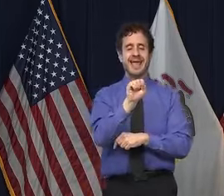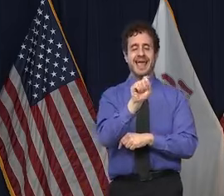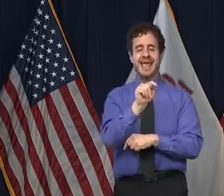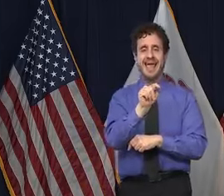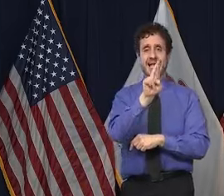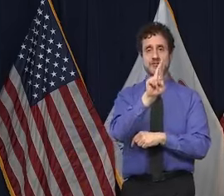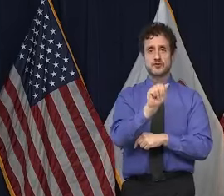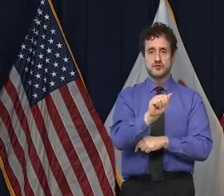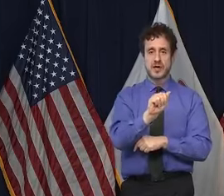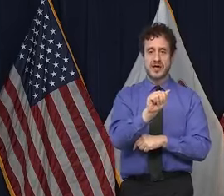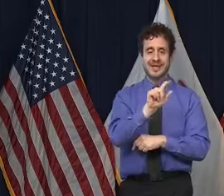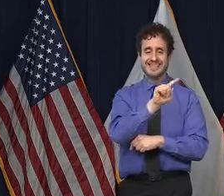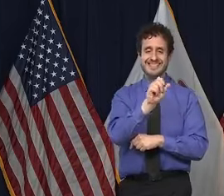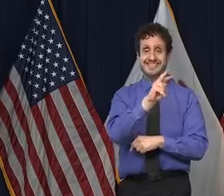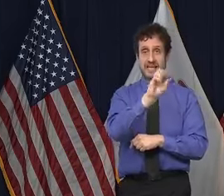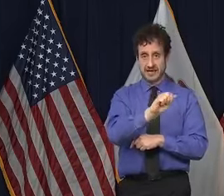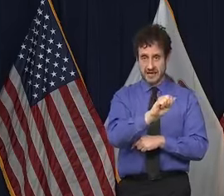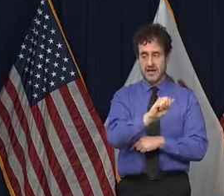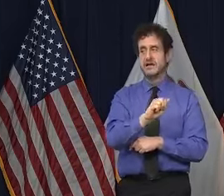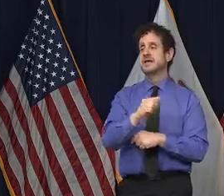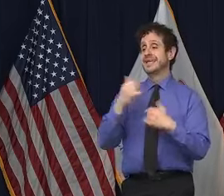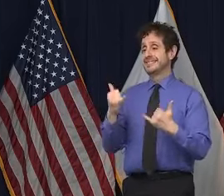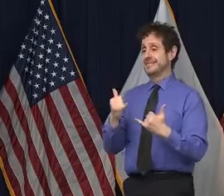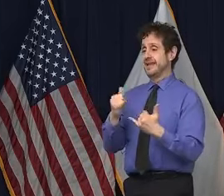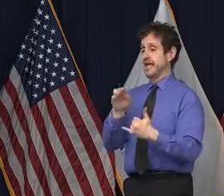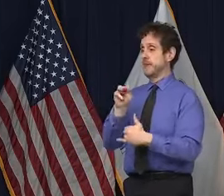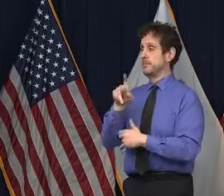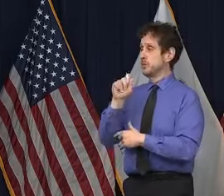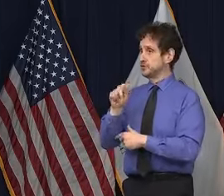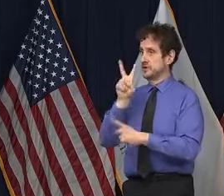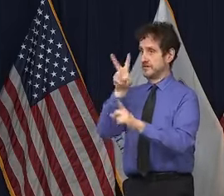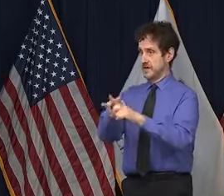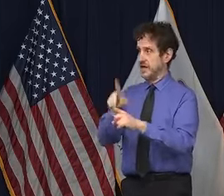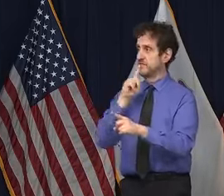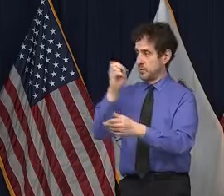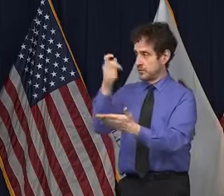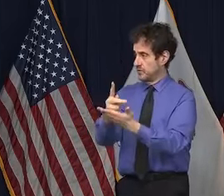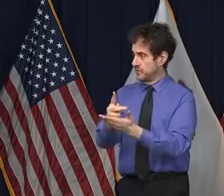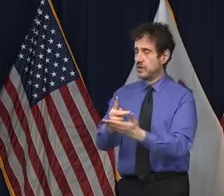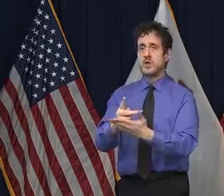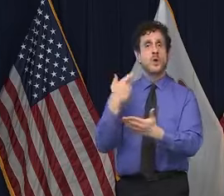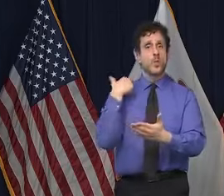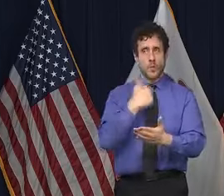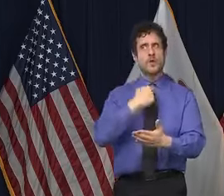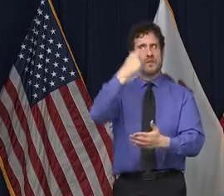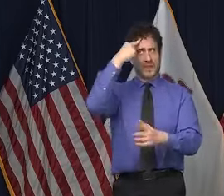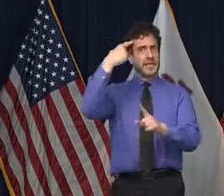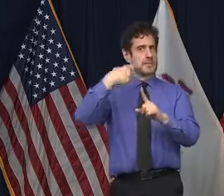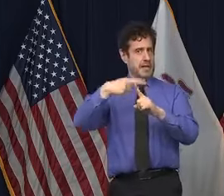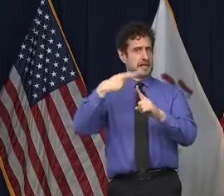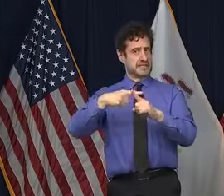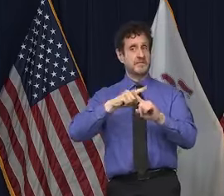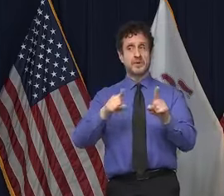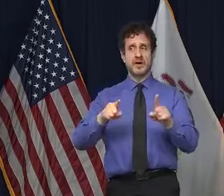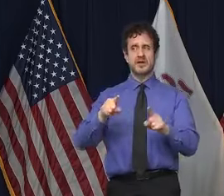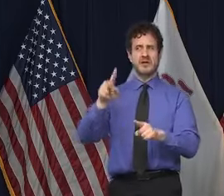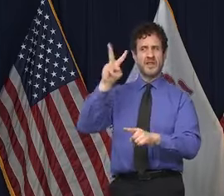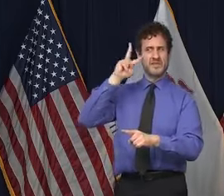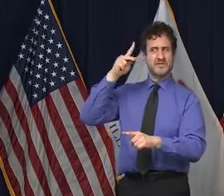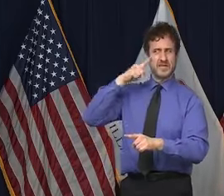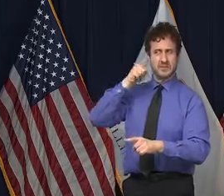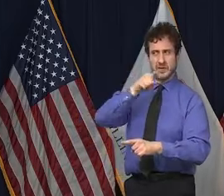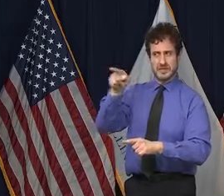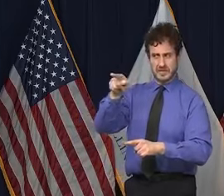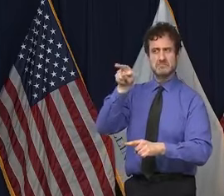filed today. I think there's, you know, it's overall an expression of optimism but I also think that the vice president seemed to